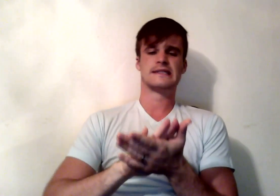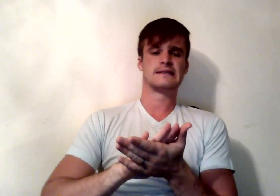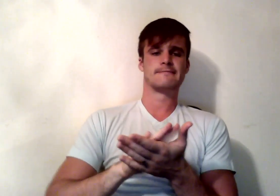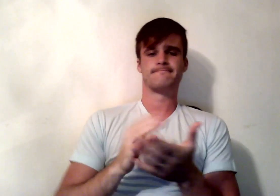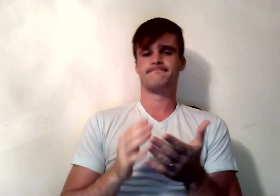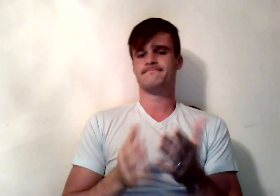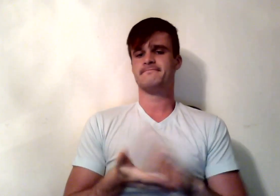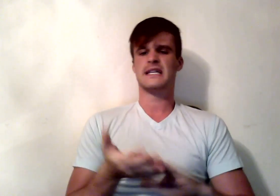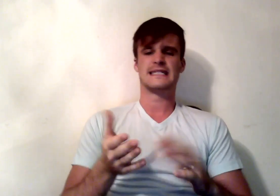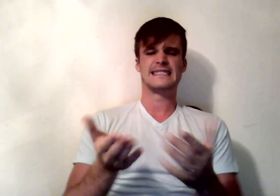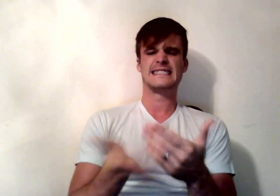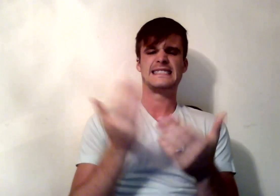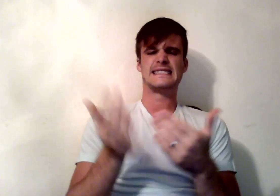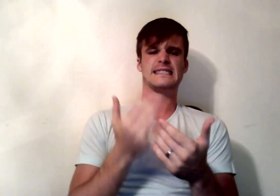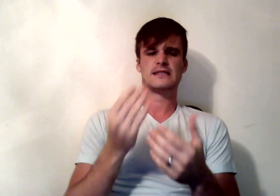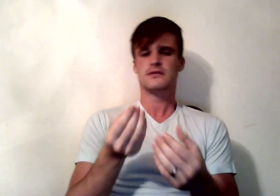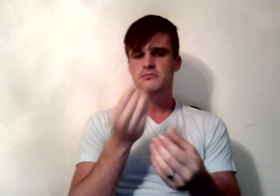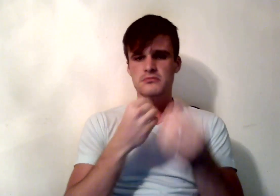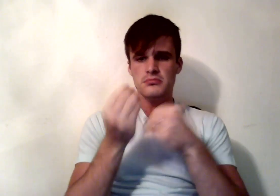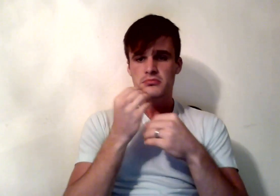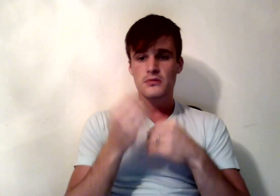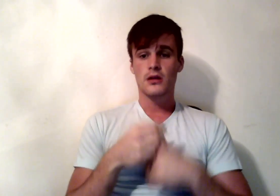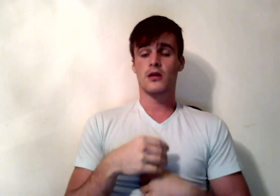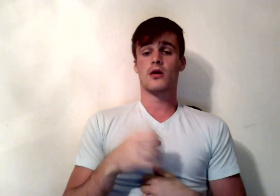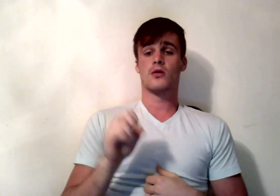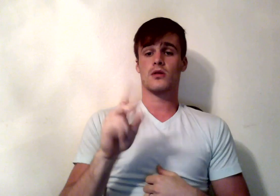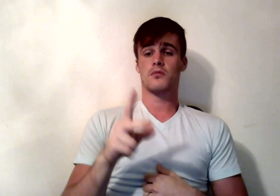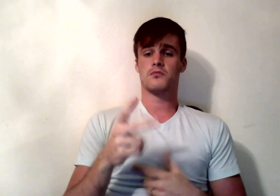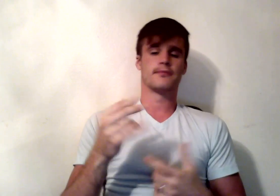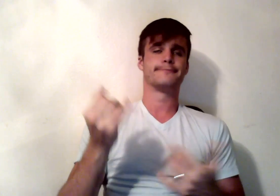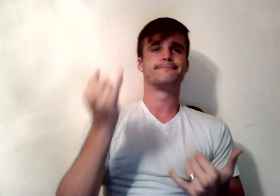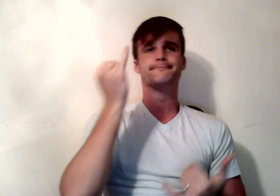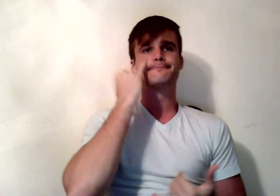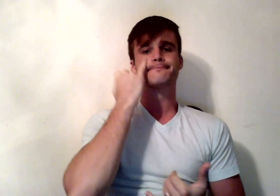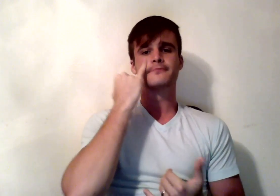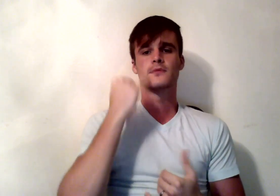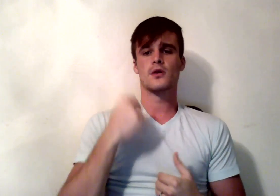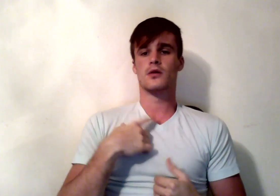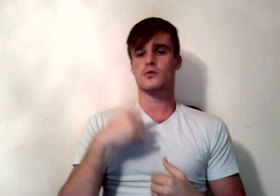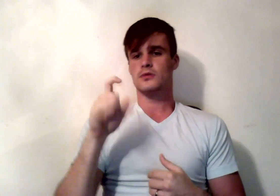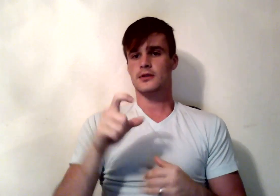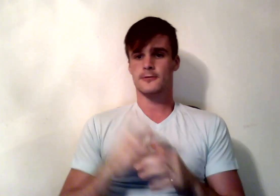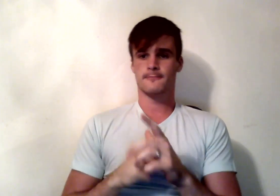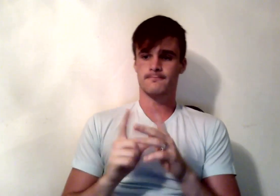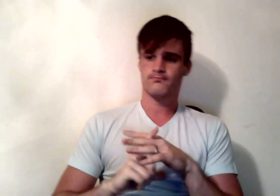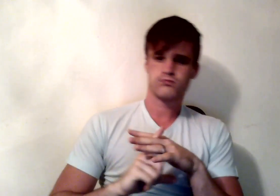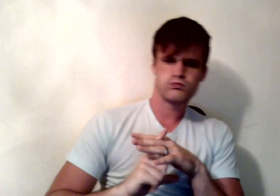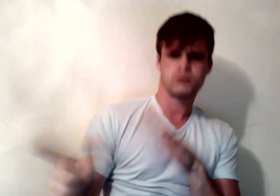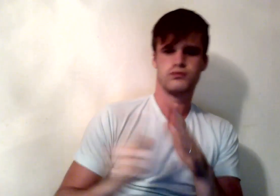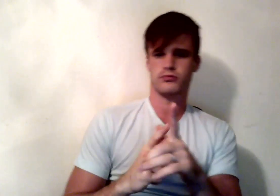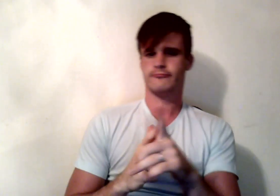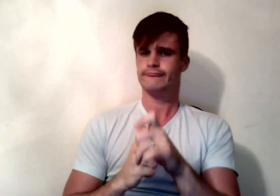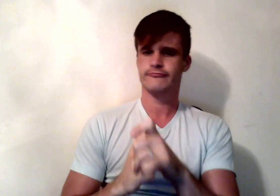dash, your body will call on glucose, which is a simple carbohydrate for the fast energy needed to power your muscles.